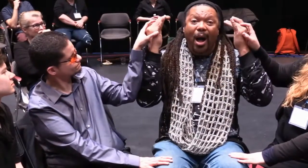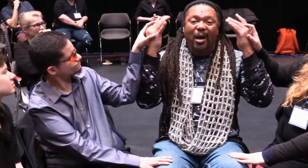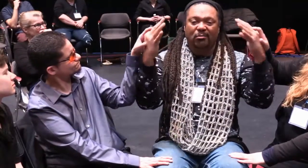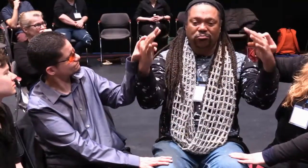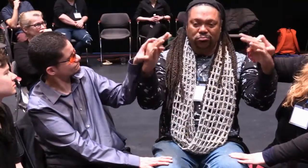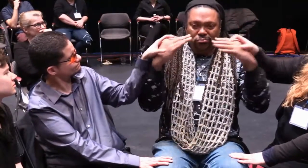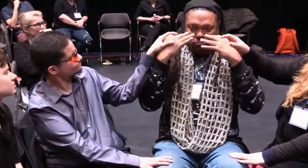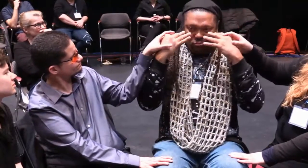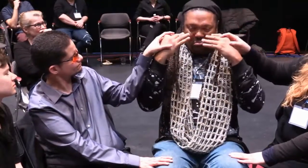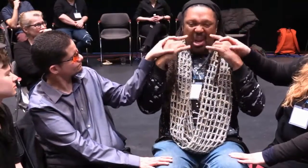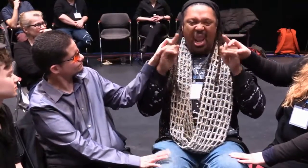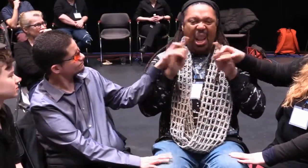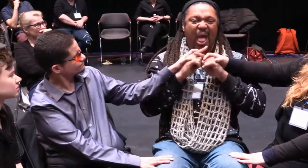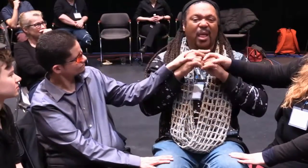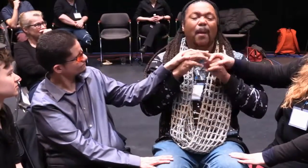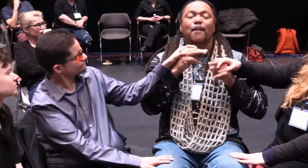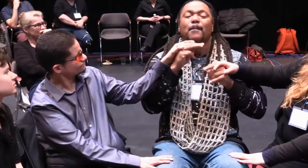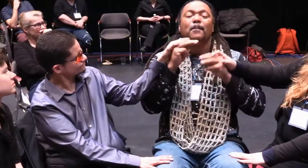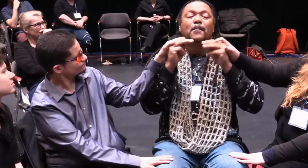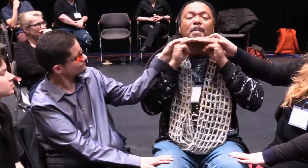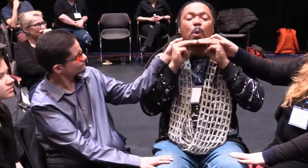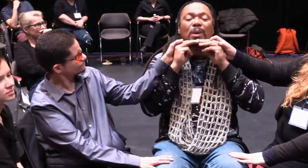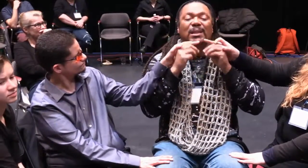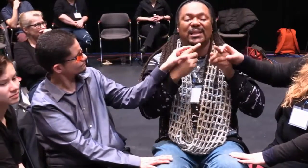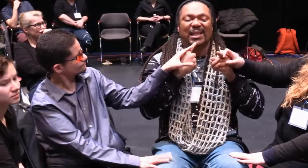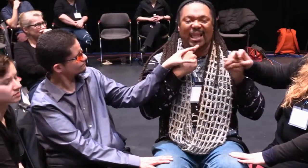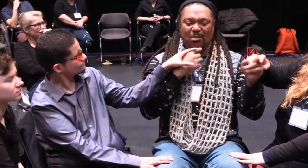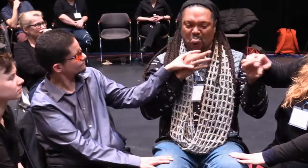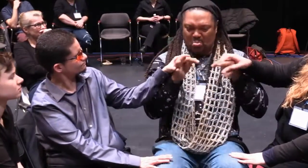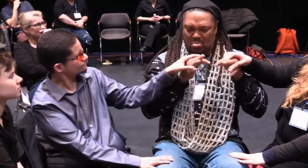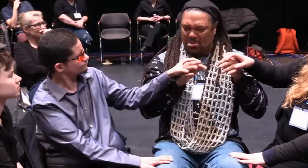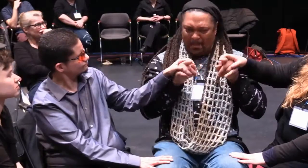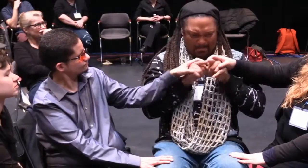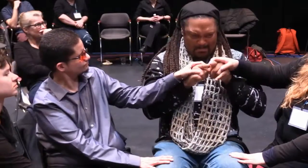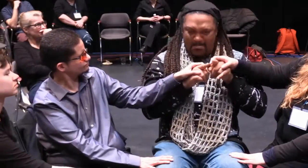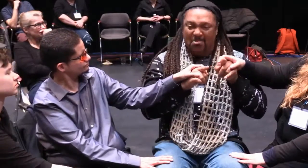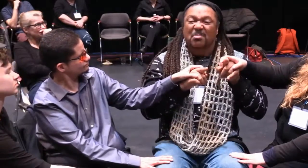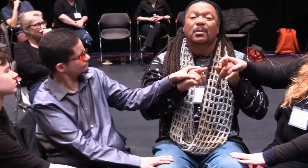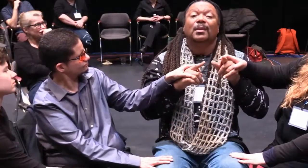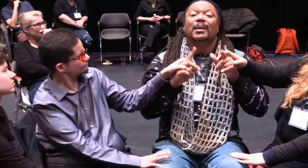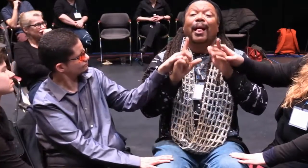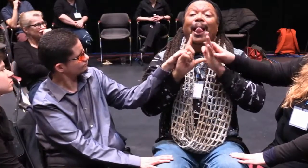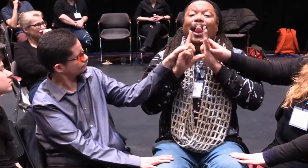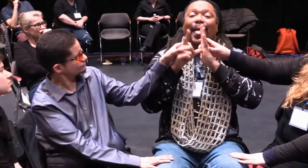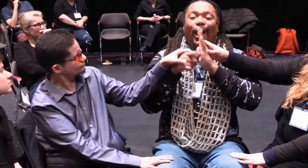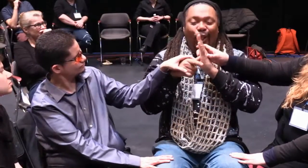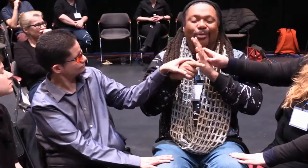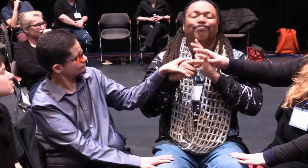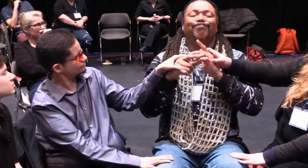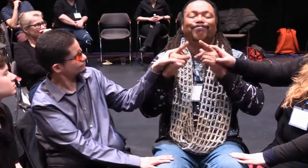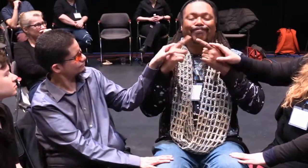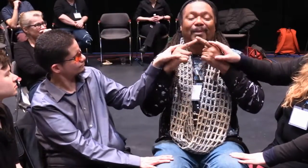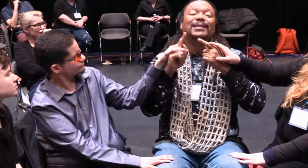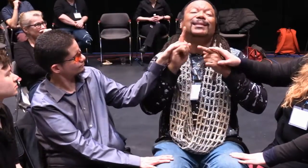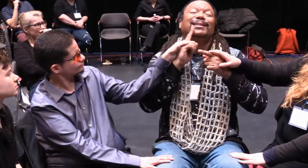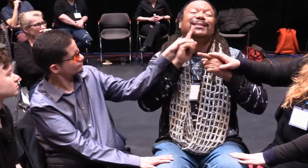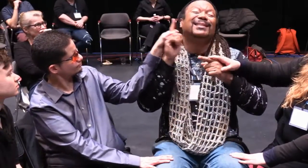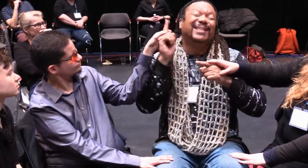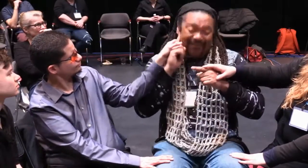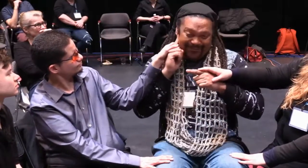So I've resolved to say that my first identity is that of the one that is seen first, that I am a